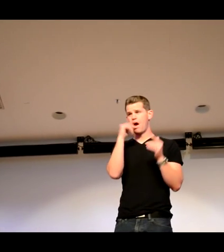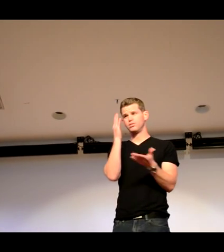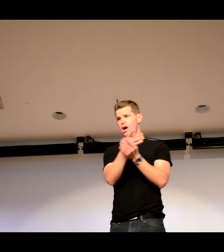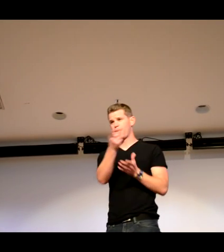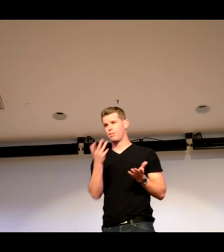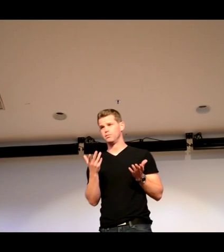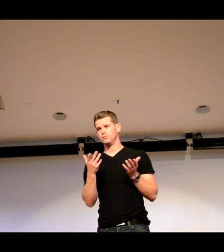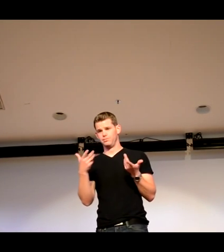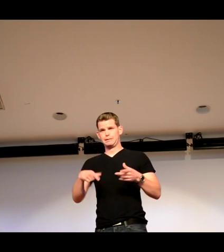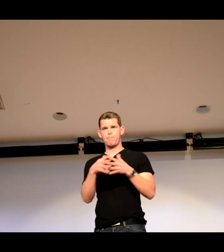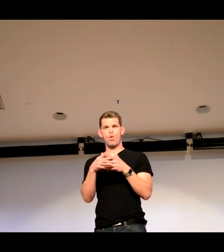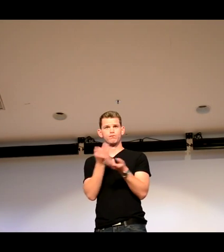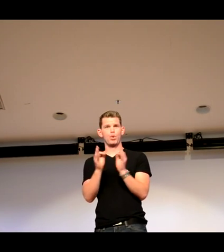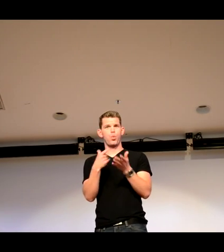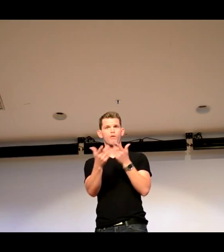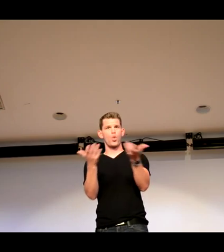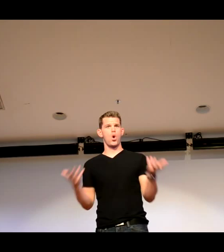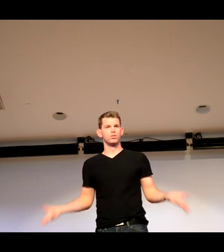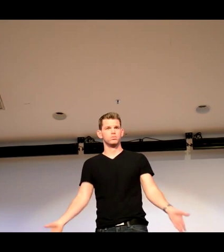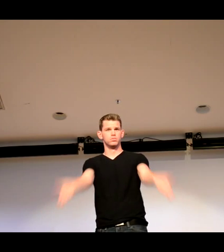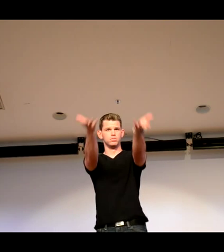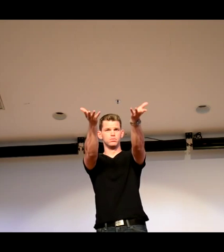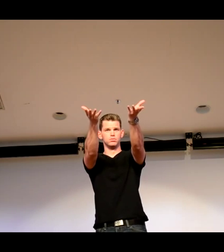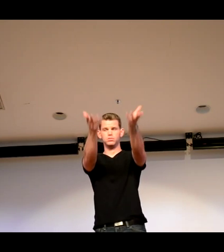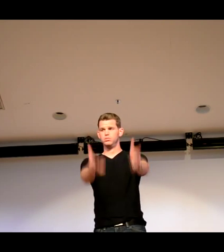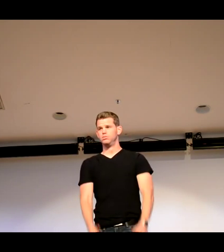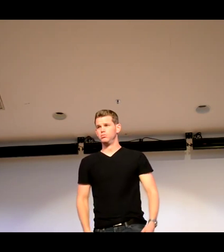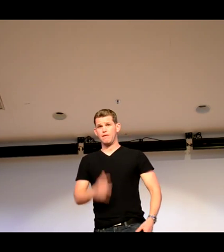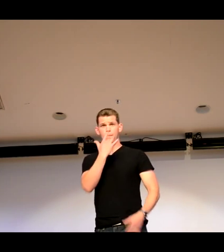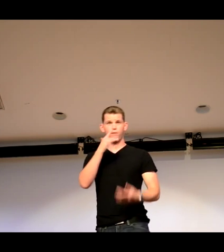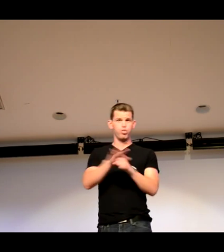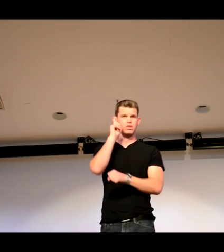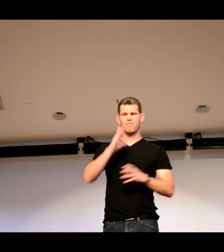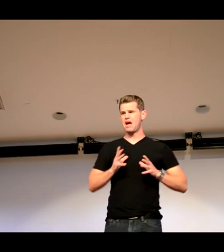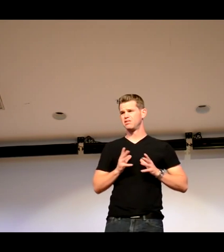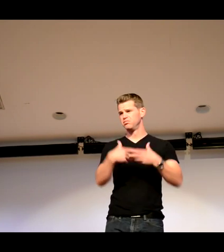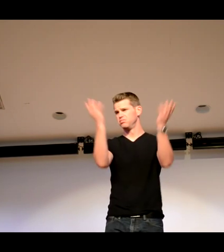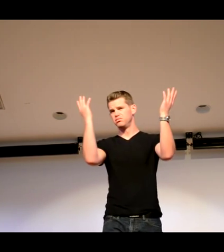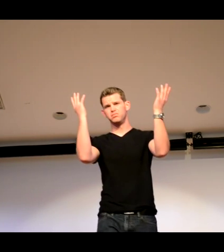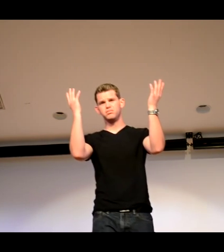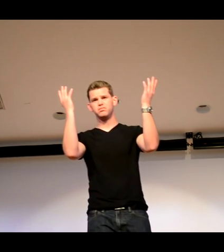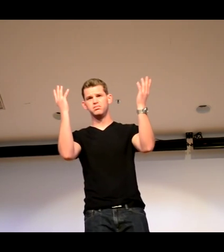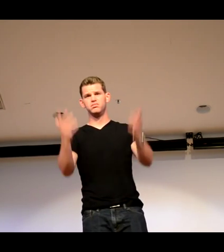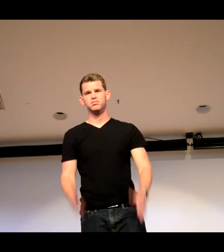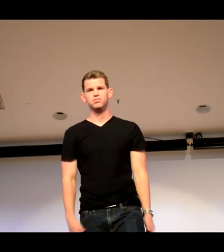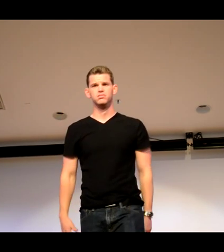want that I think it's fine I'm not going to stop them this is America people are free to do what they want to do they should go for it they want to stay up that's cool too